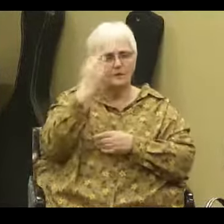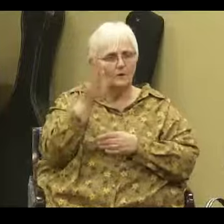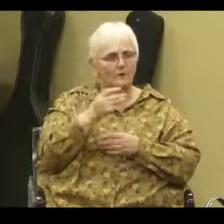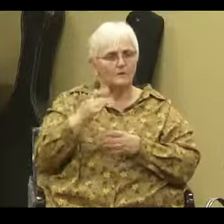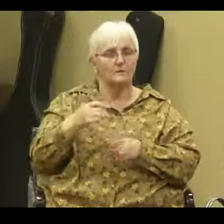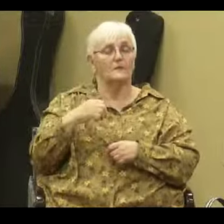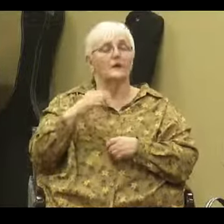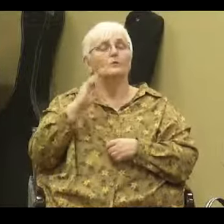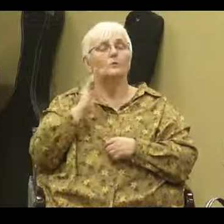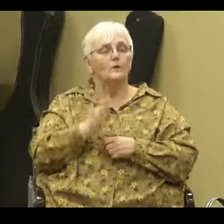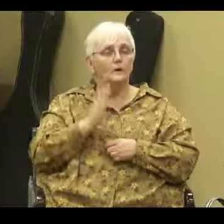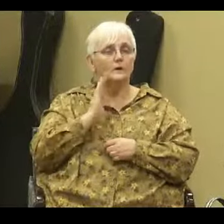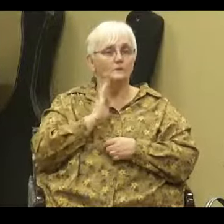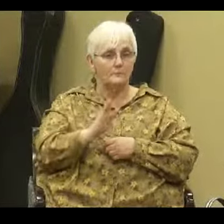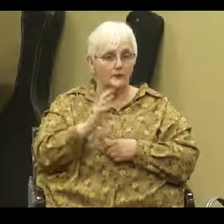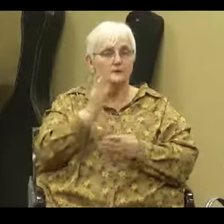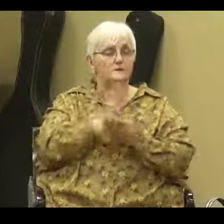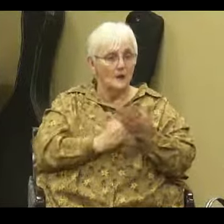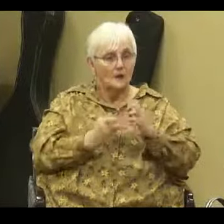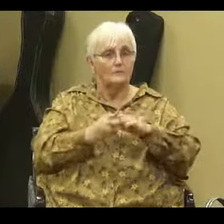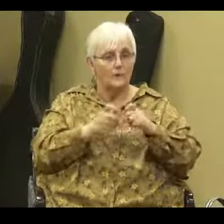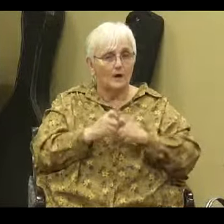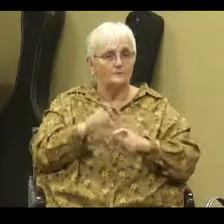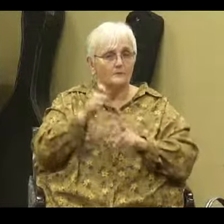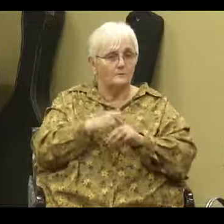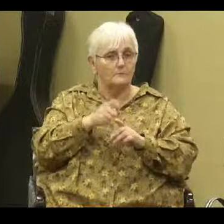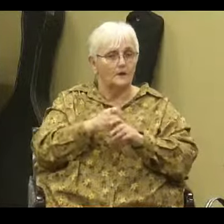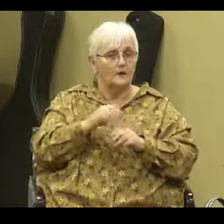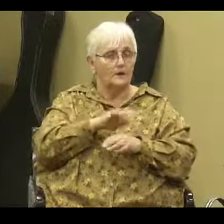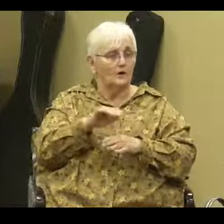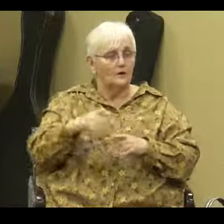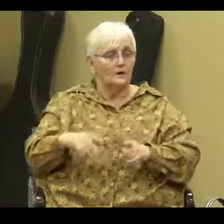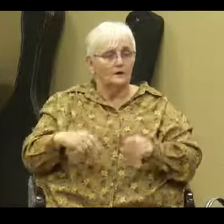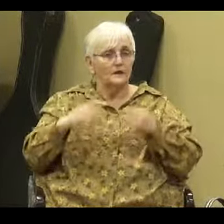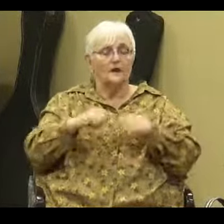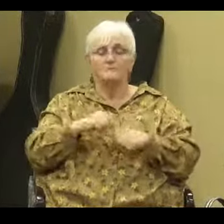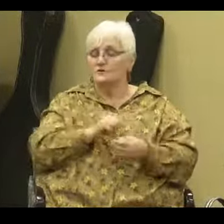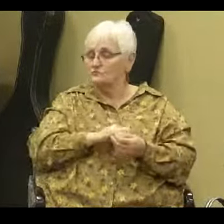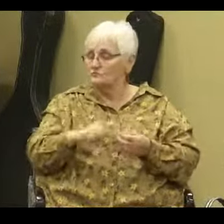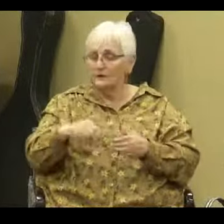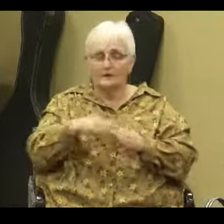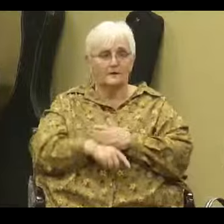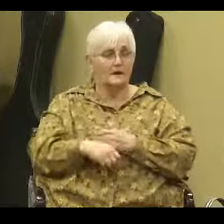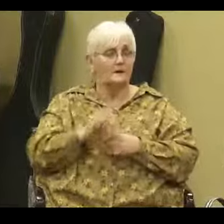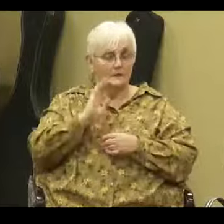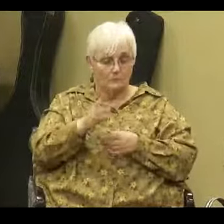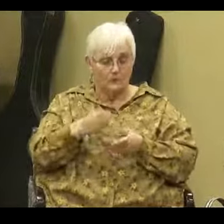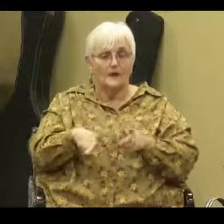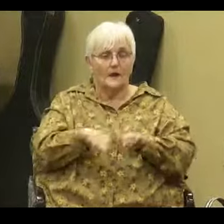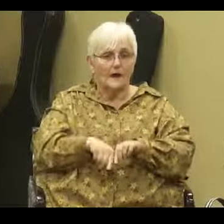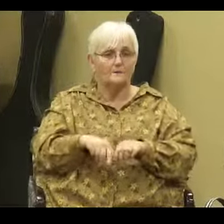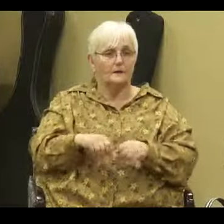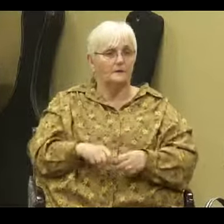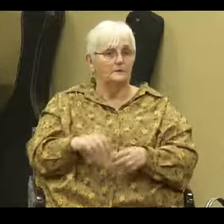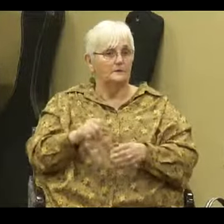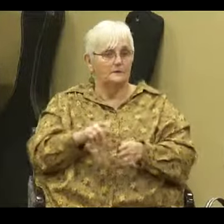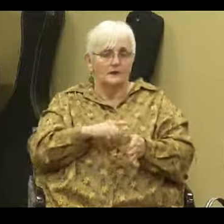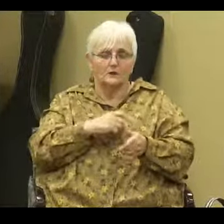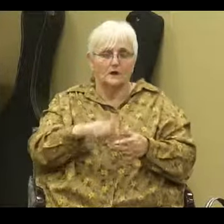there's going to be some tribulation and persecution in your life. You know, you can mark that down. You can spend a lot of time running from